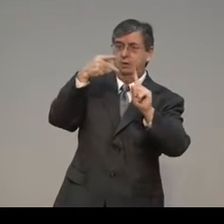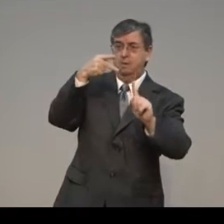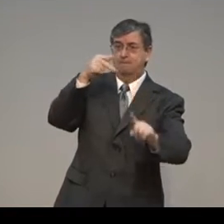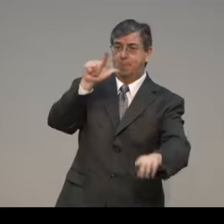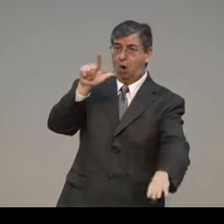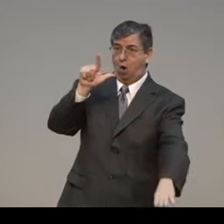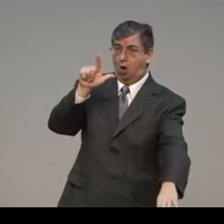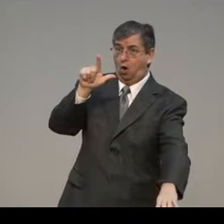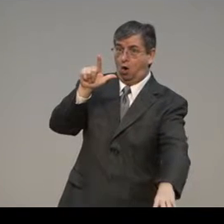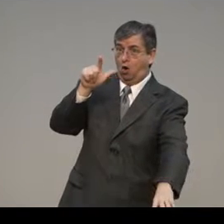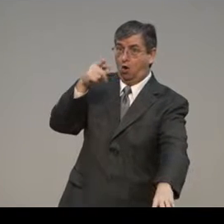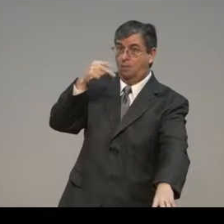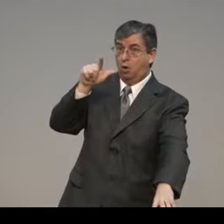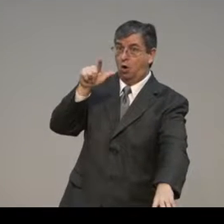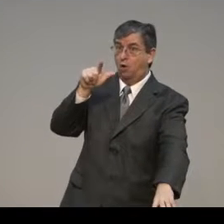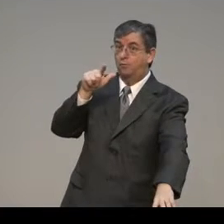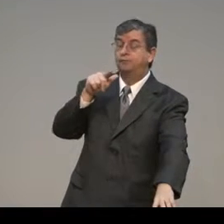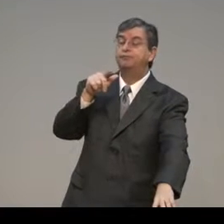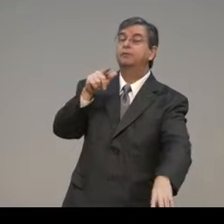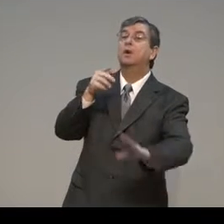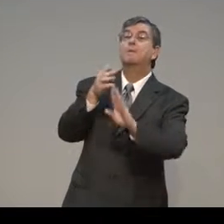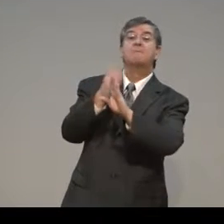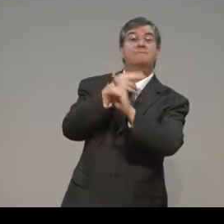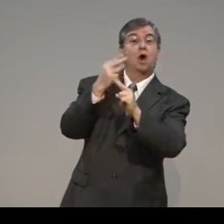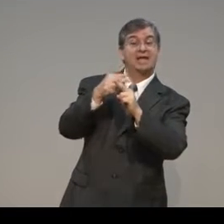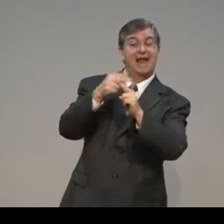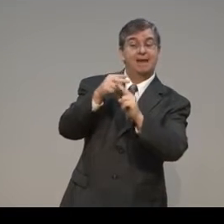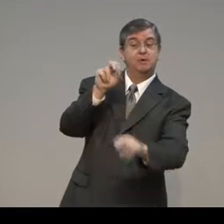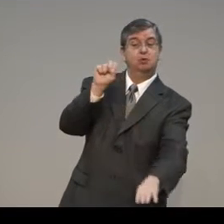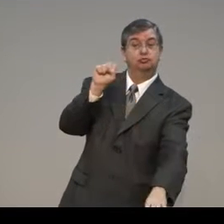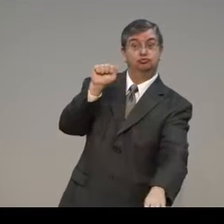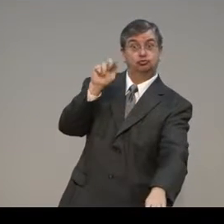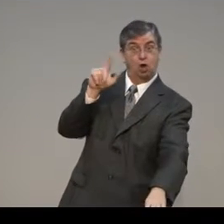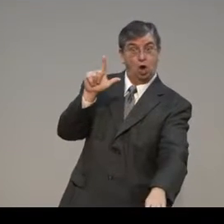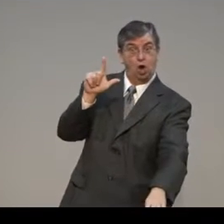there's a little history behind Paul that I'd like to get into.